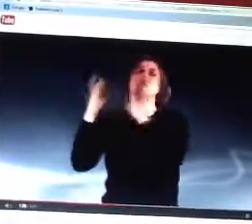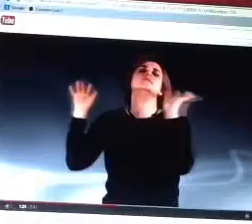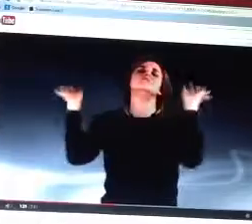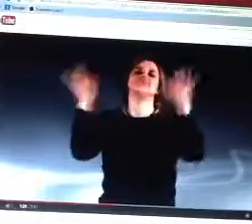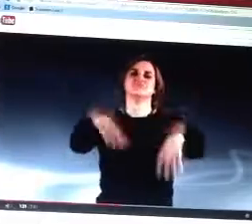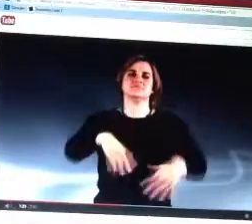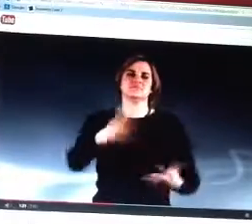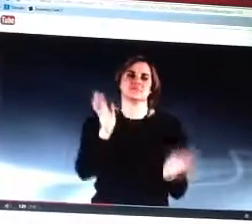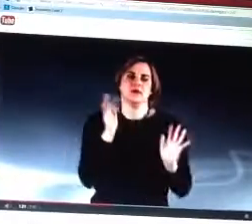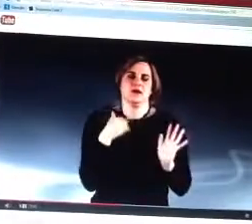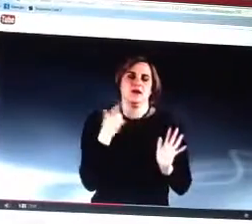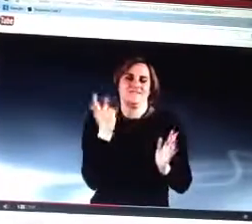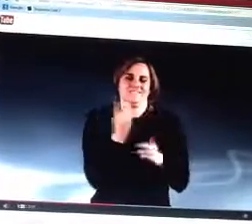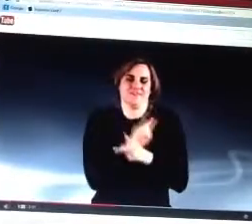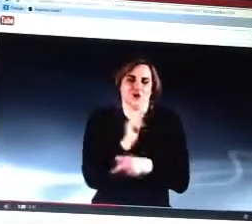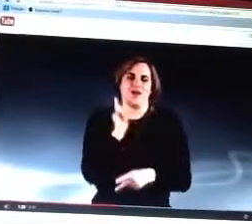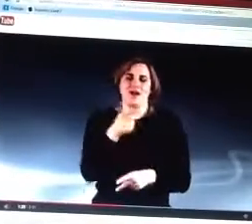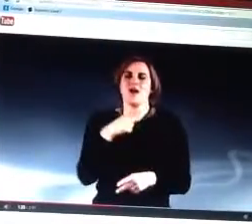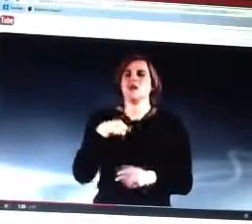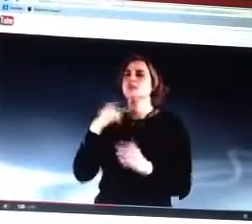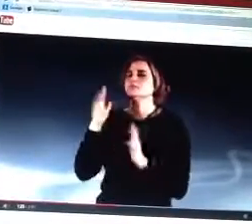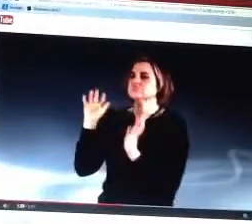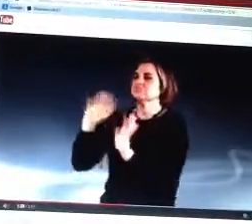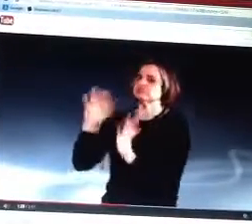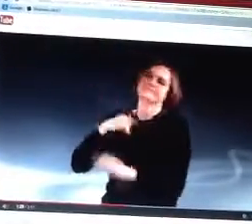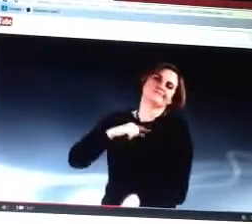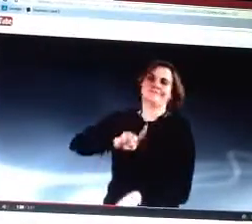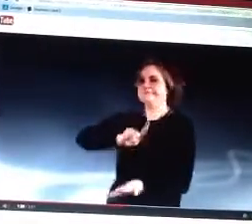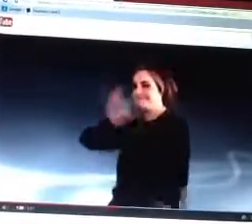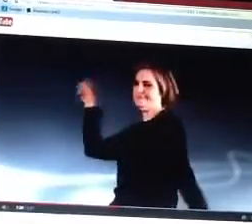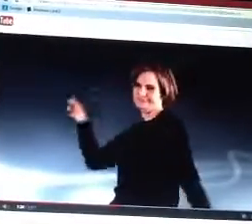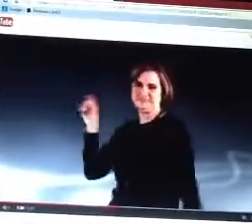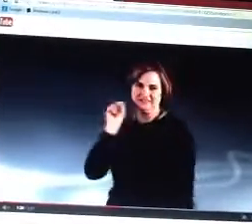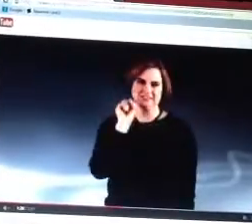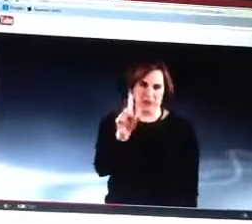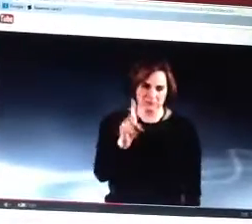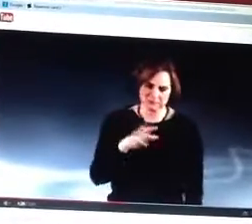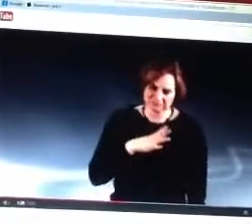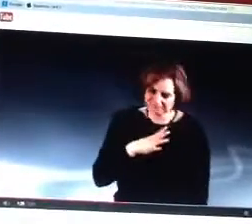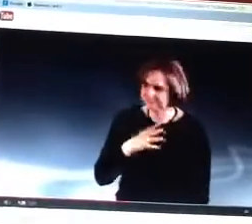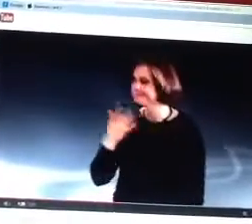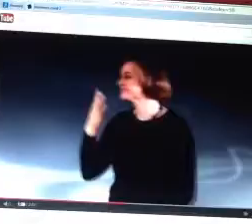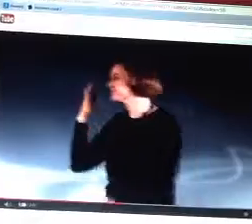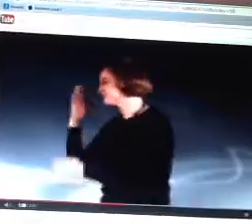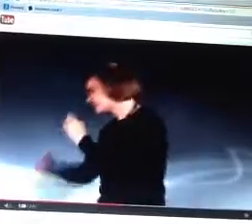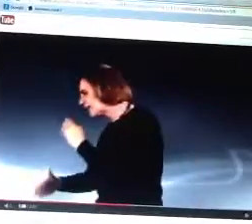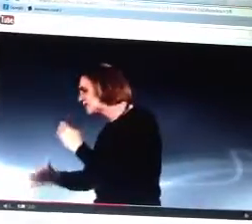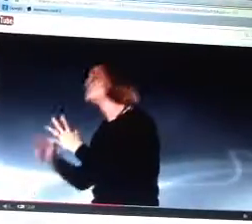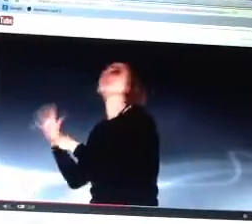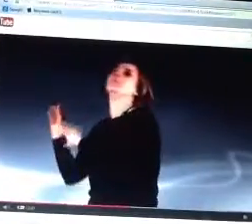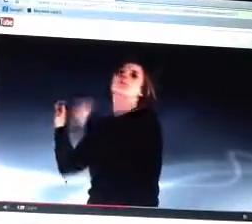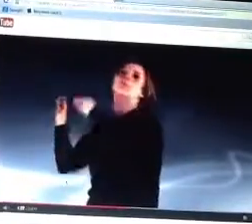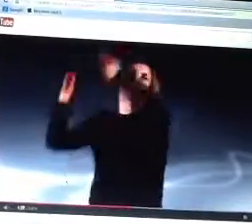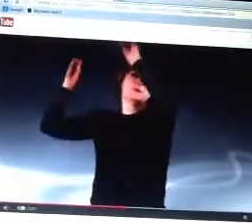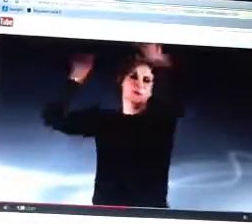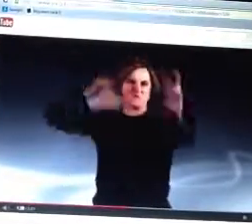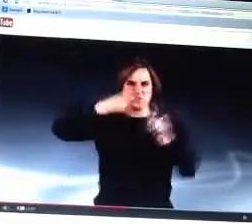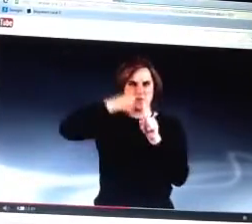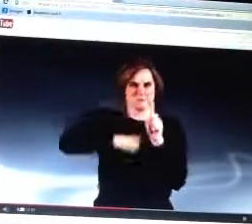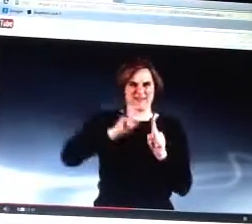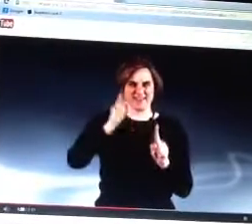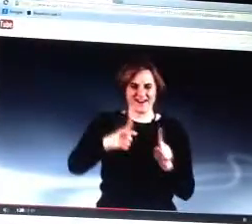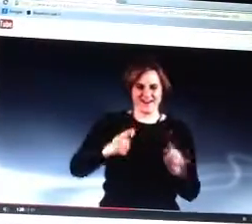Mmm, so I kind of just looked at him, and I was like, okay, we'll just figure this out later. Okay. So, I went back to